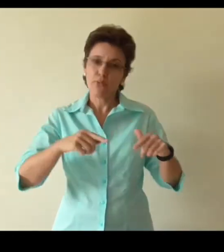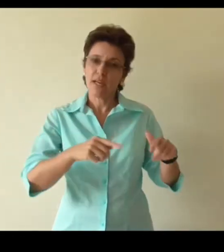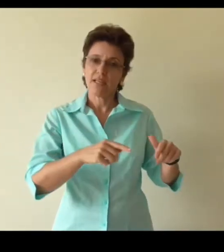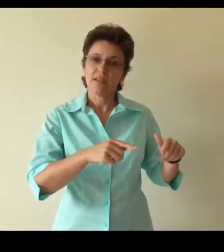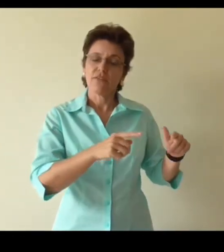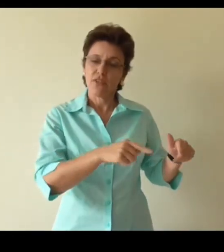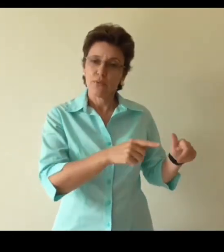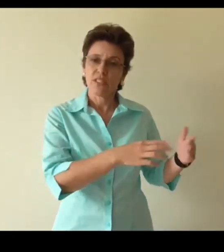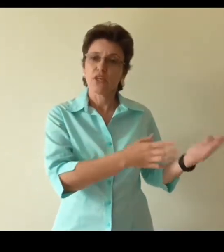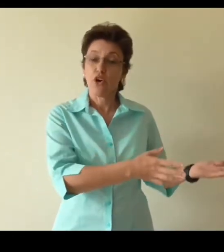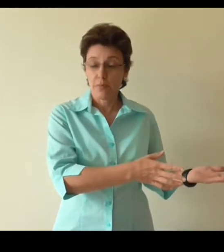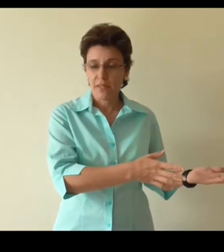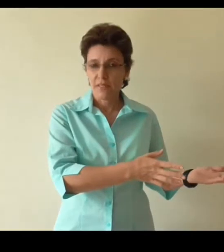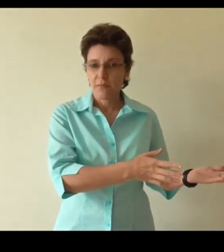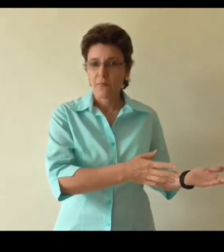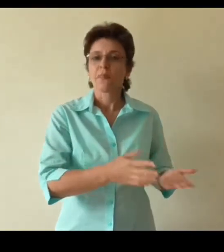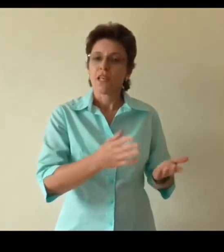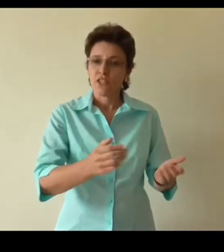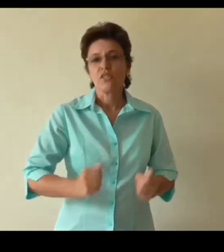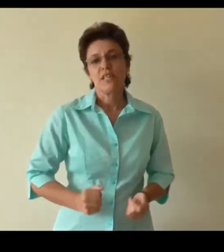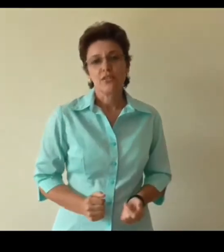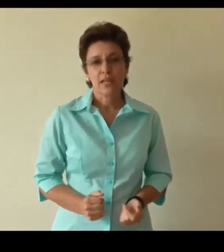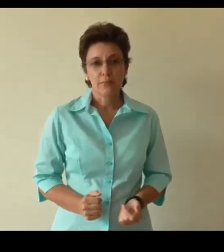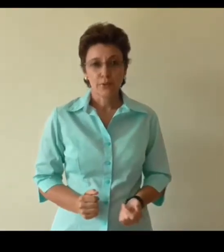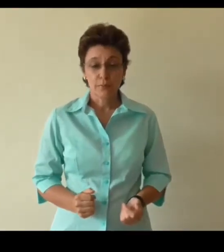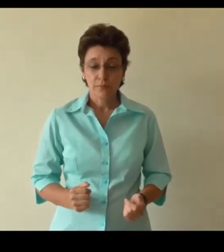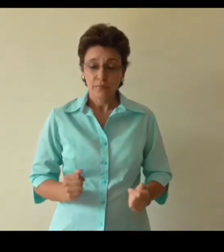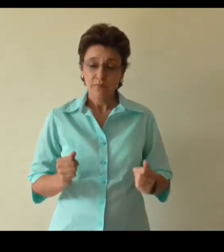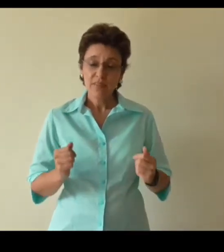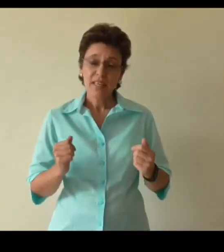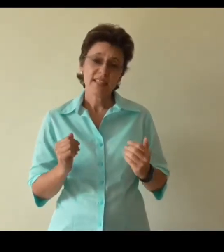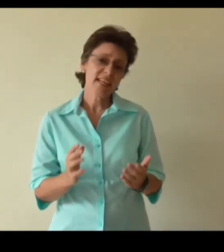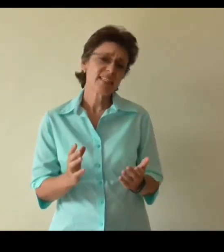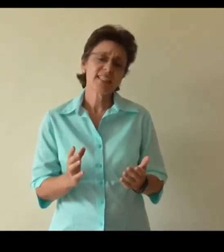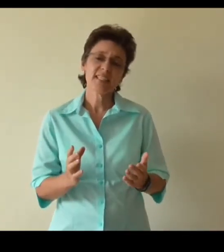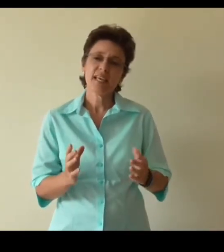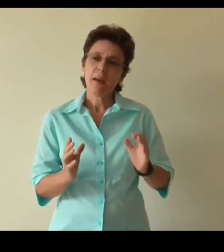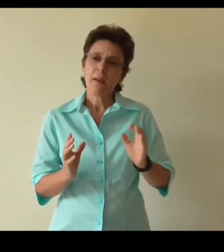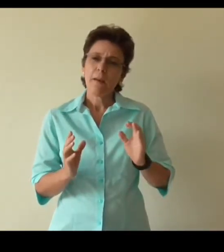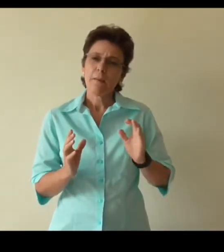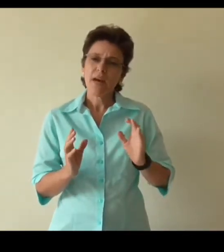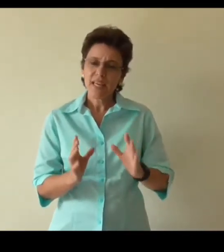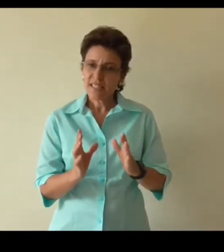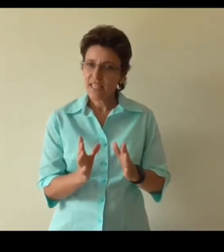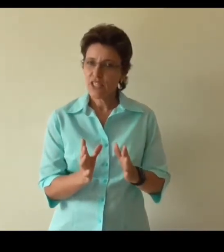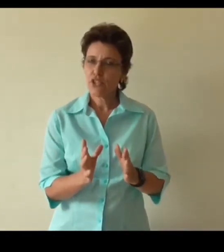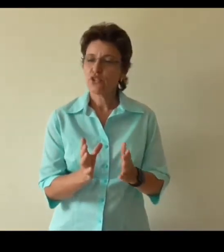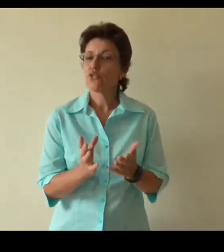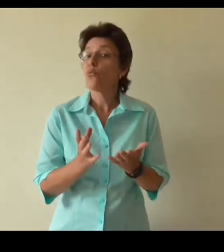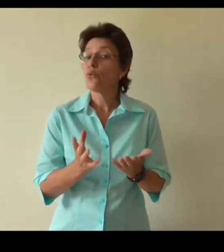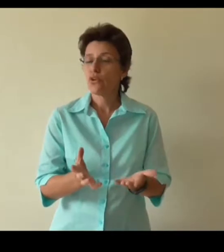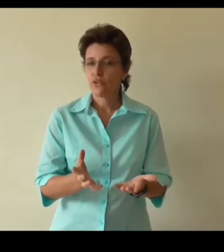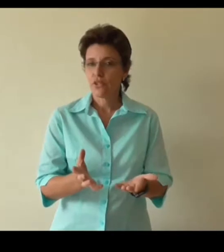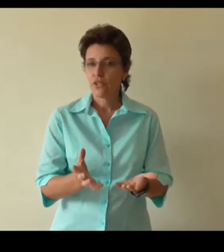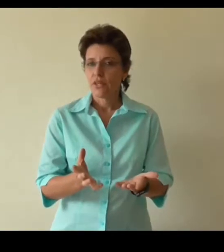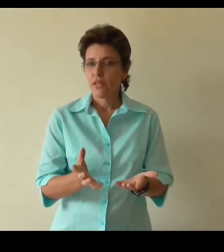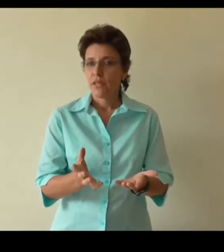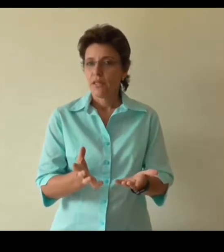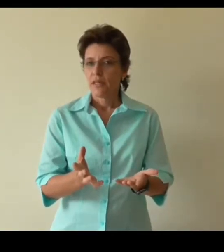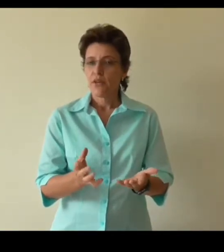brain frequency copies. So it's there to help you. The next thing is pay attention to the words. There